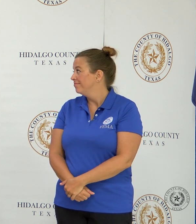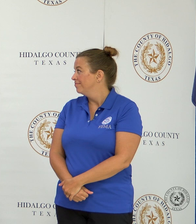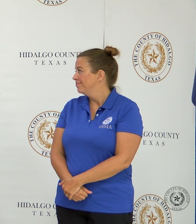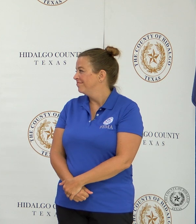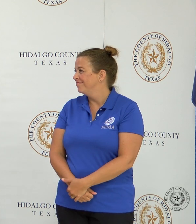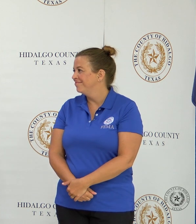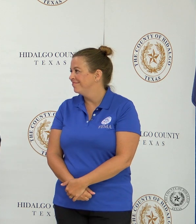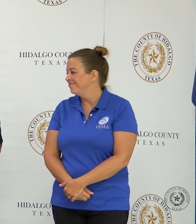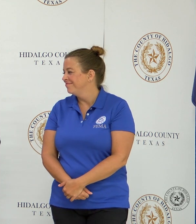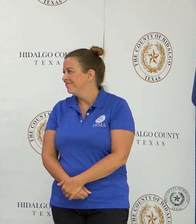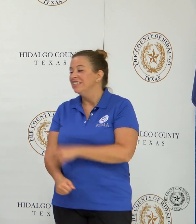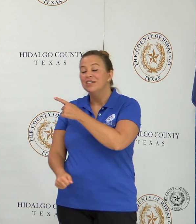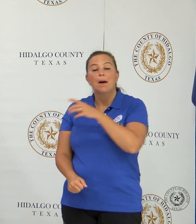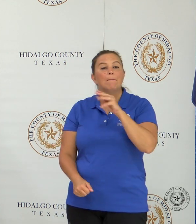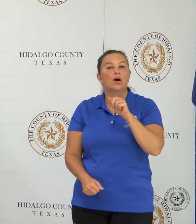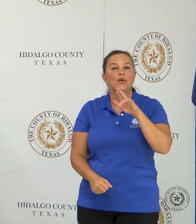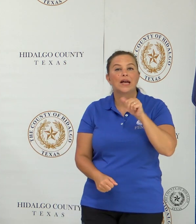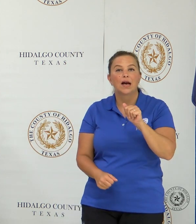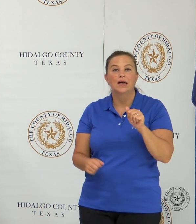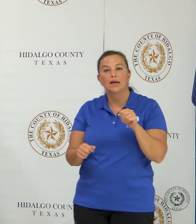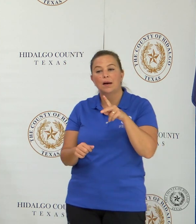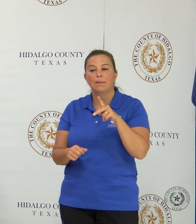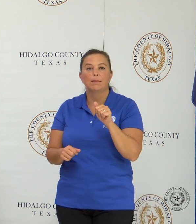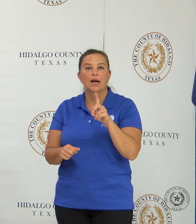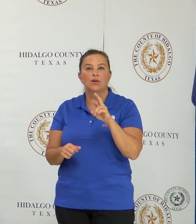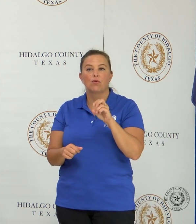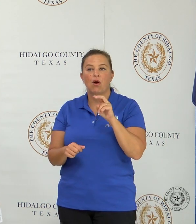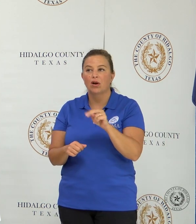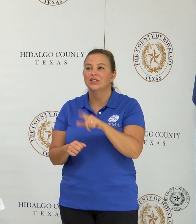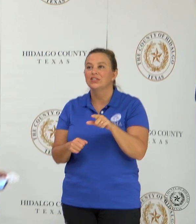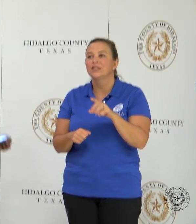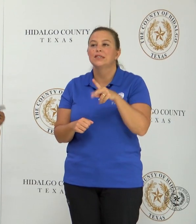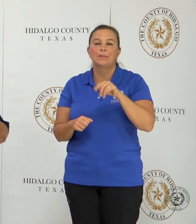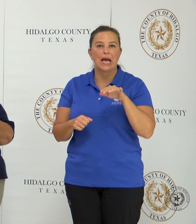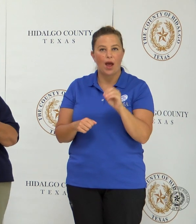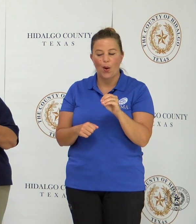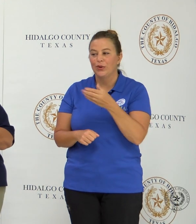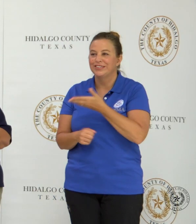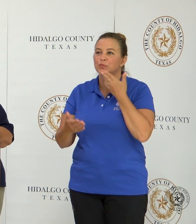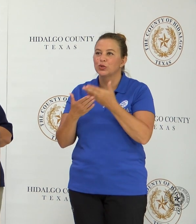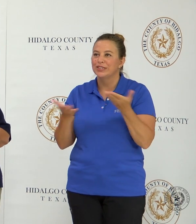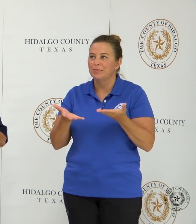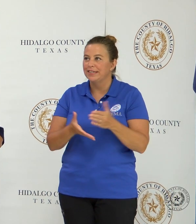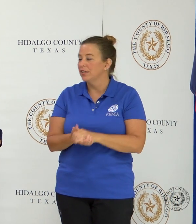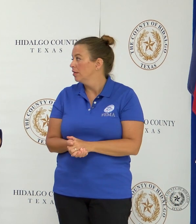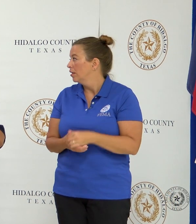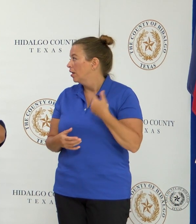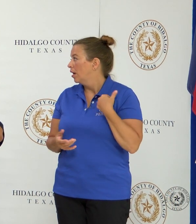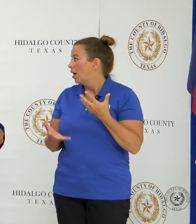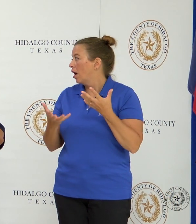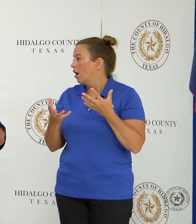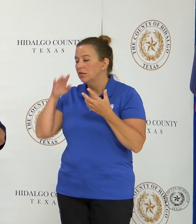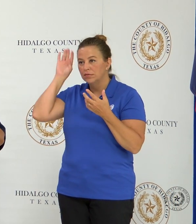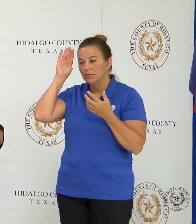Maria Padon, she's also the PIO. Good morning all. It's a pleasure to be here. I would like to